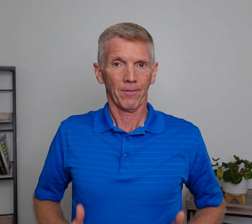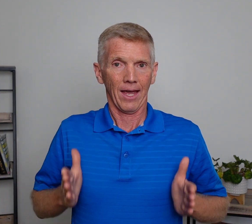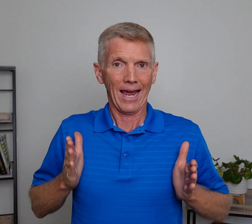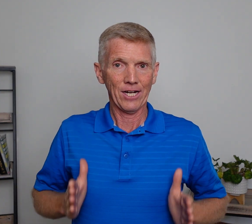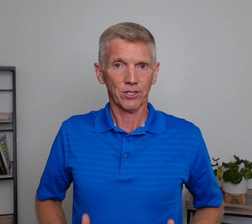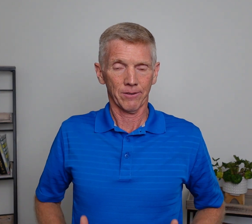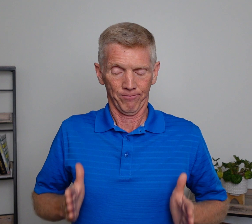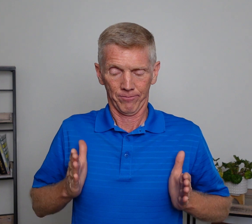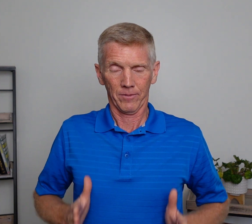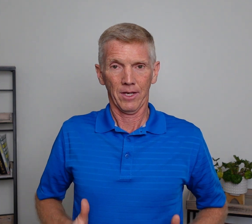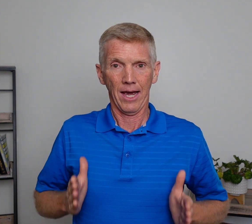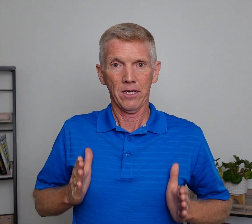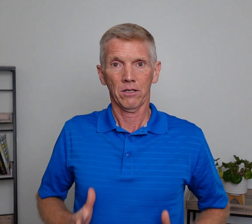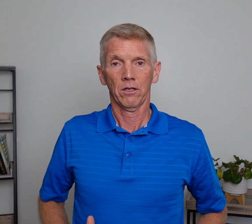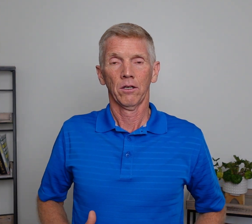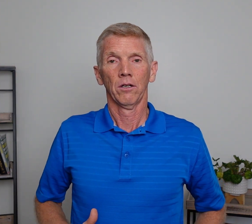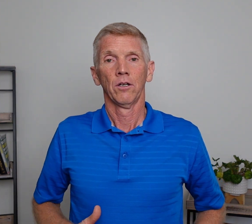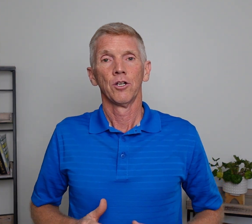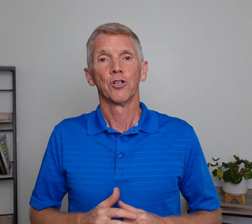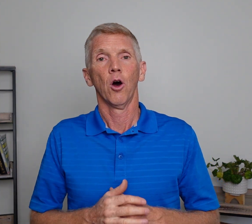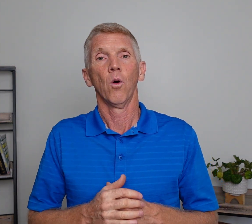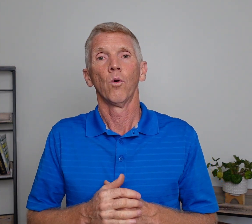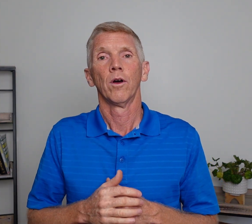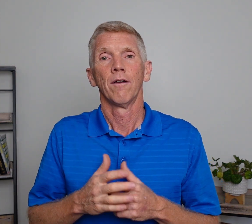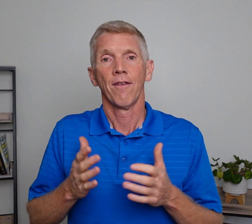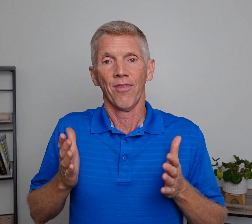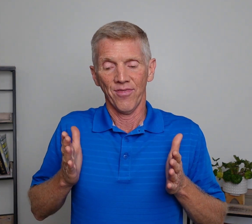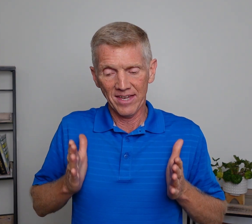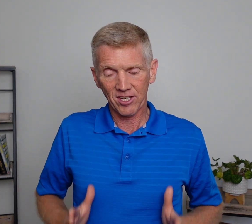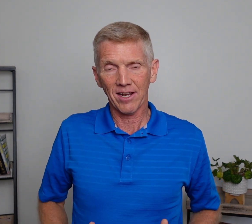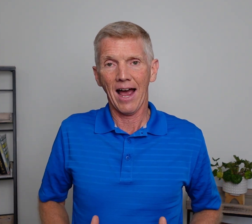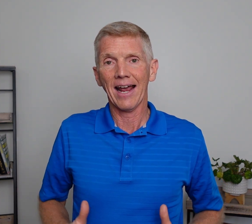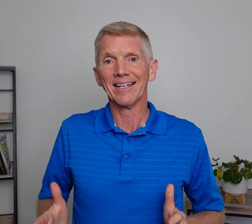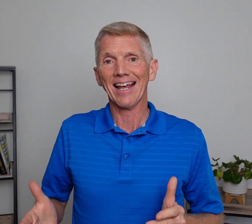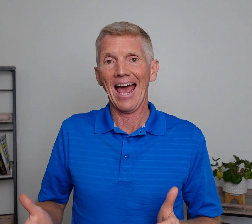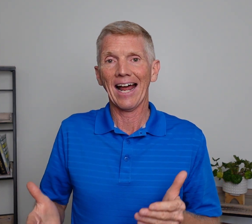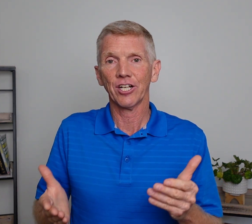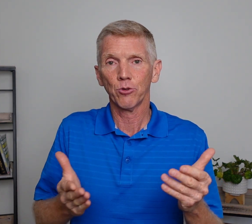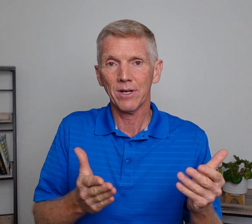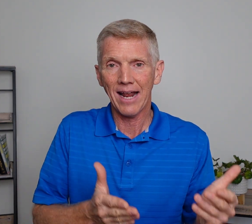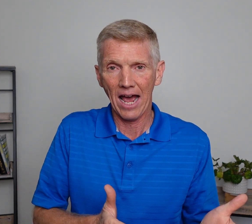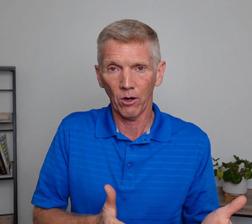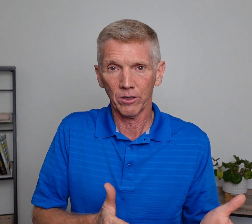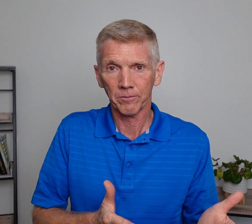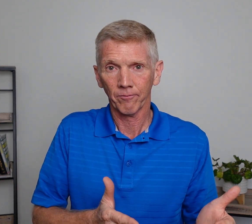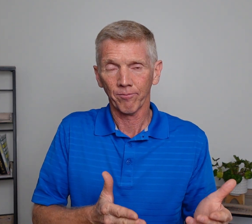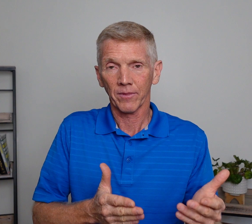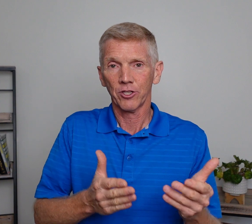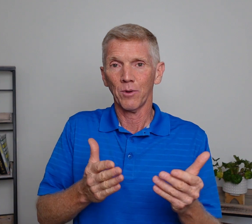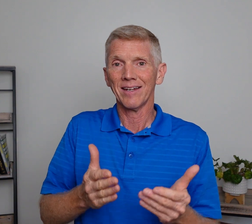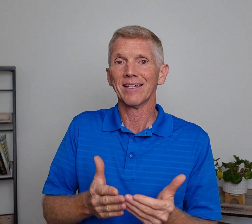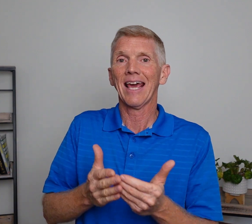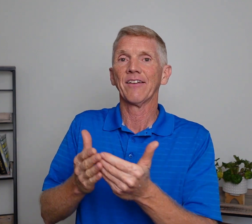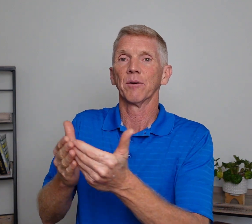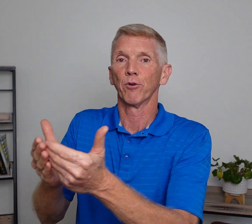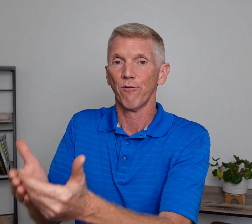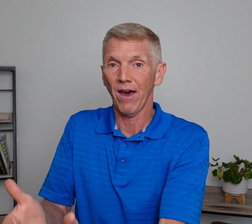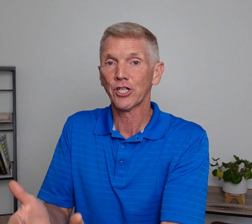Agent. Okay? So this sign is added to a noun to indicate the profession